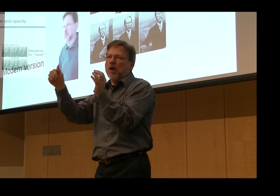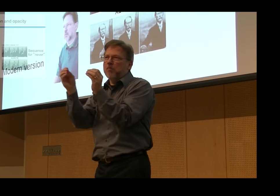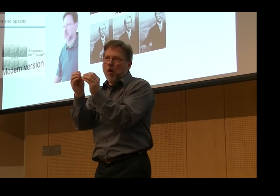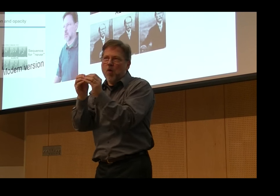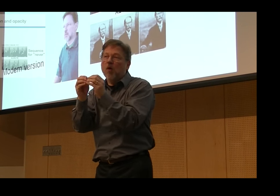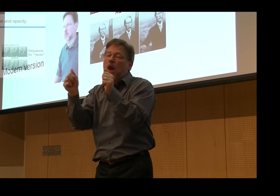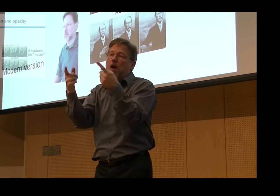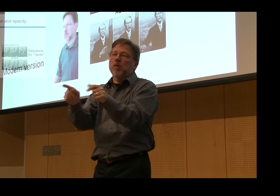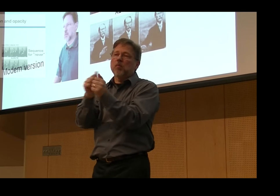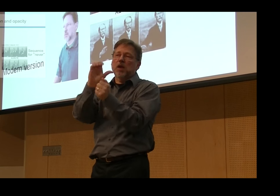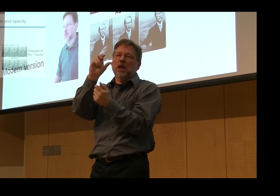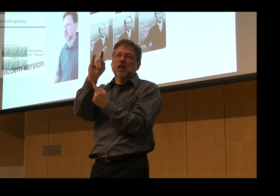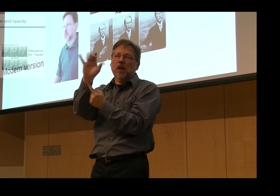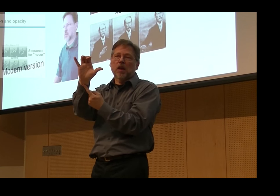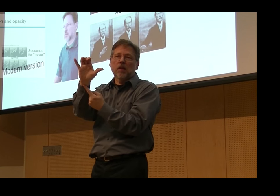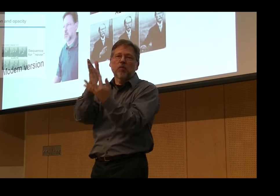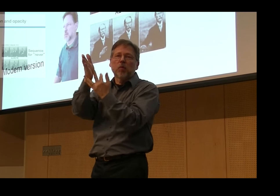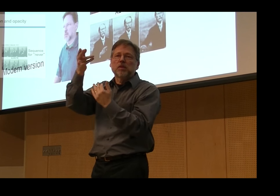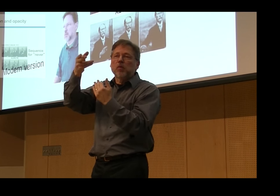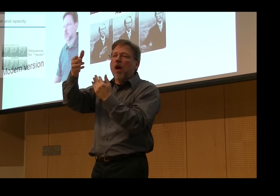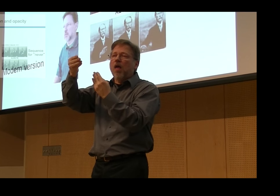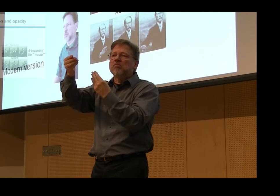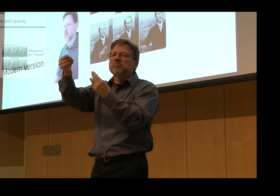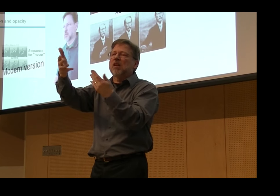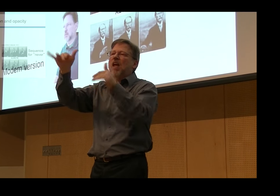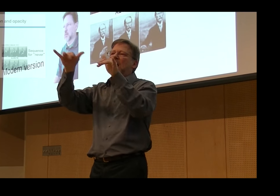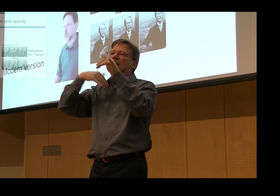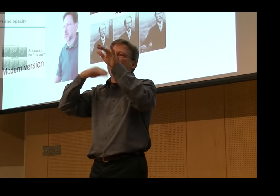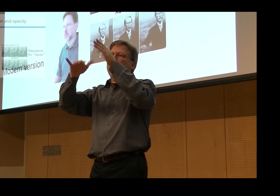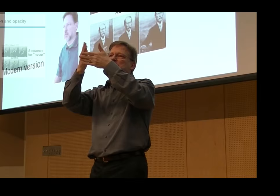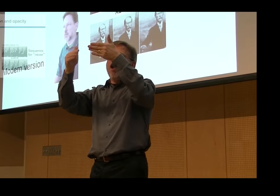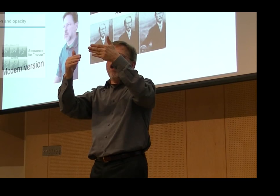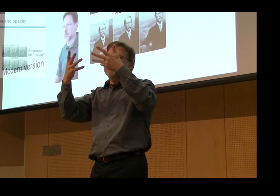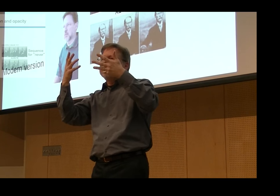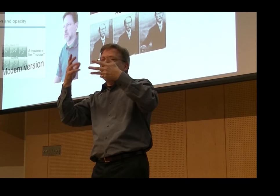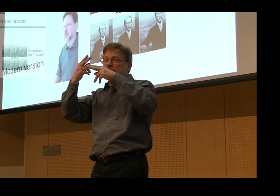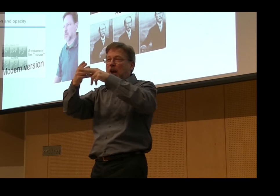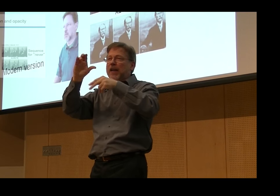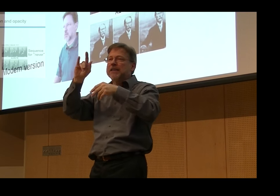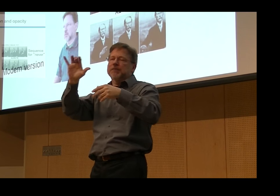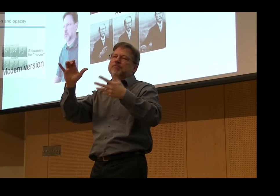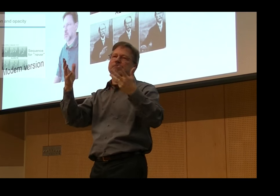This reduced form, we looked at and thought, well, this has to do with, again,